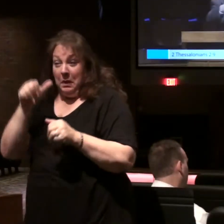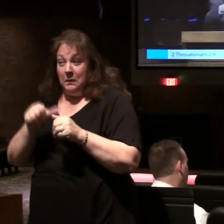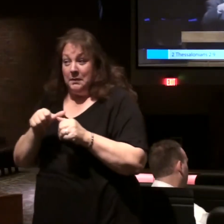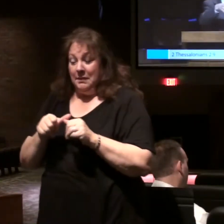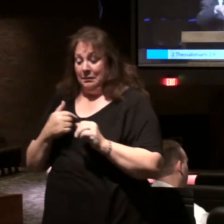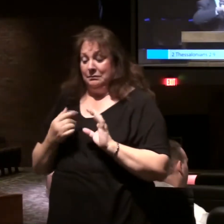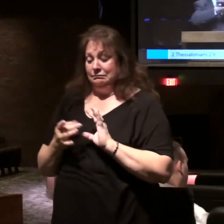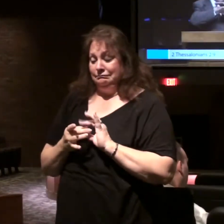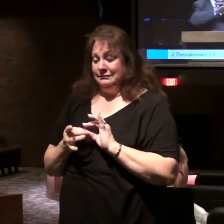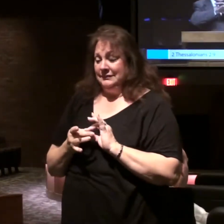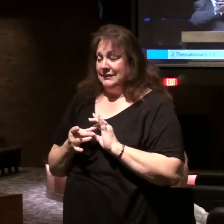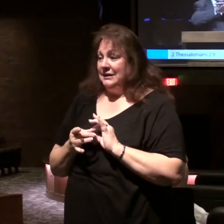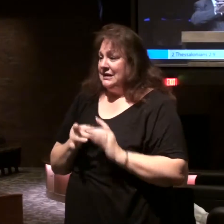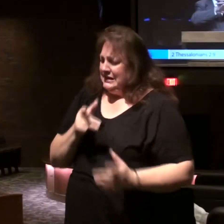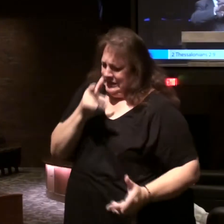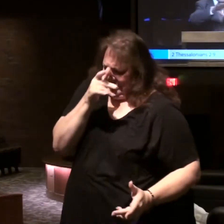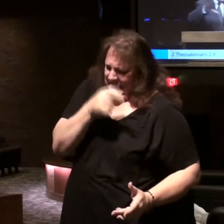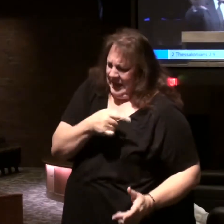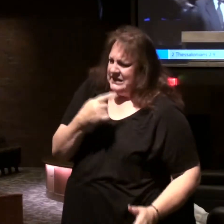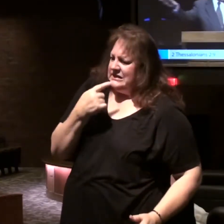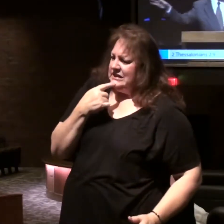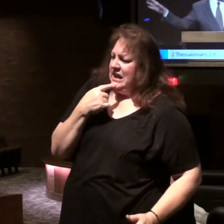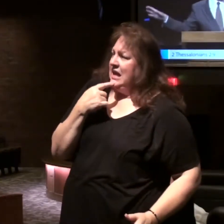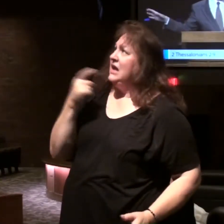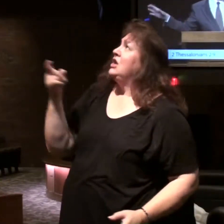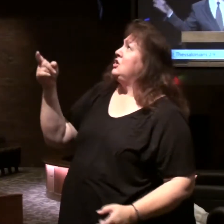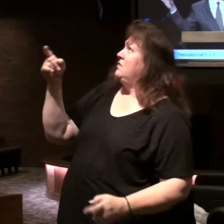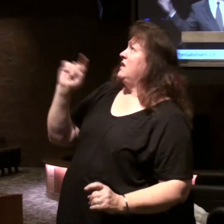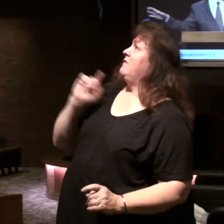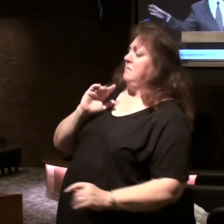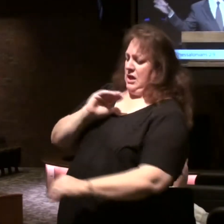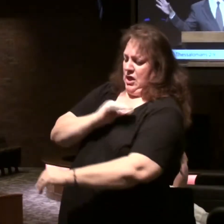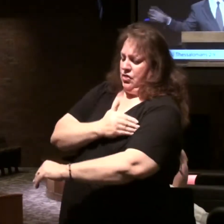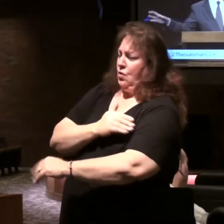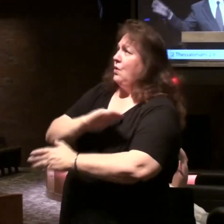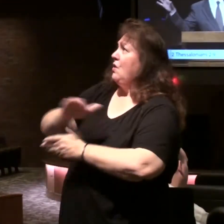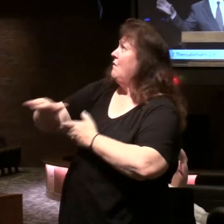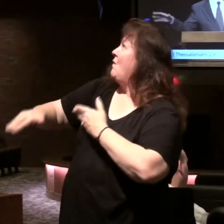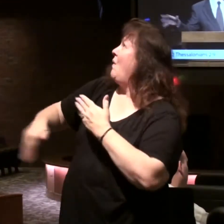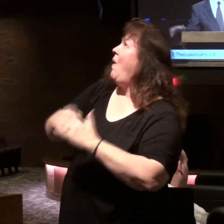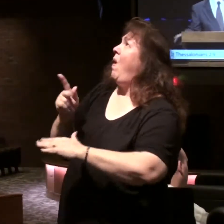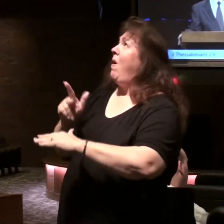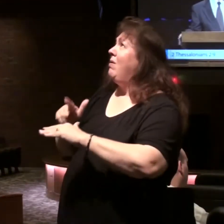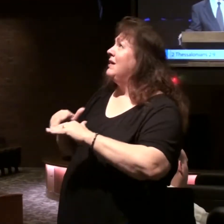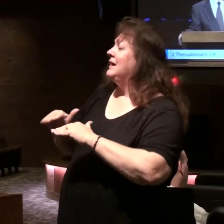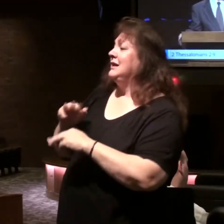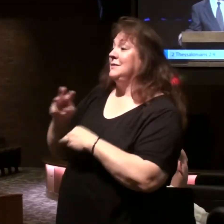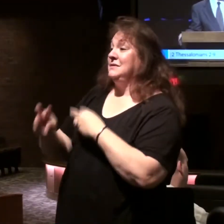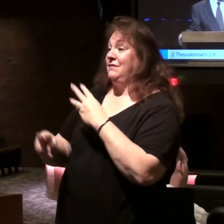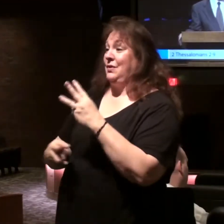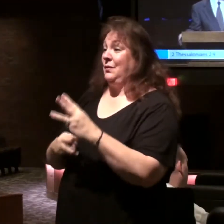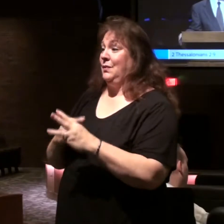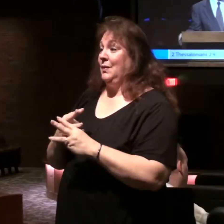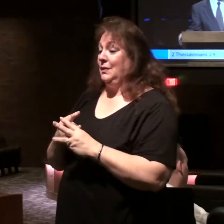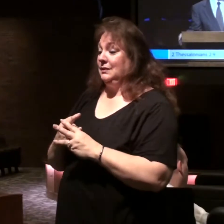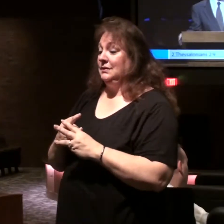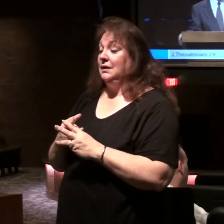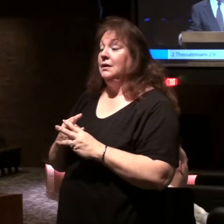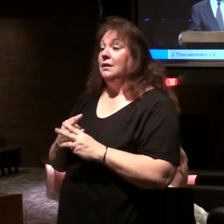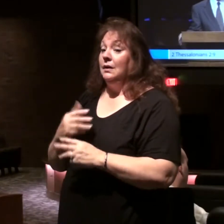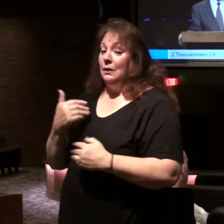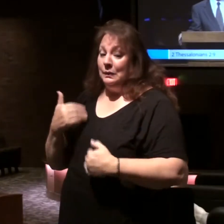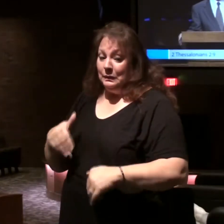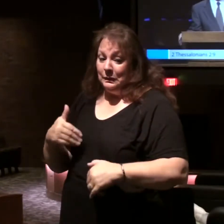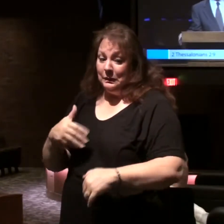mentioned you that Satan said God had given him authority over all the kingdoms of the world that takes some